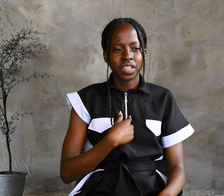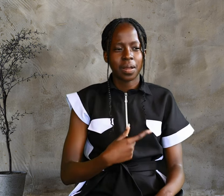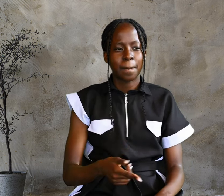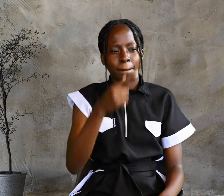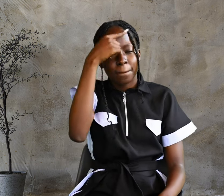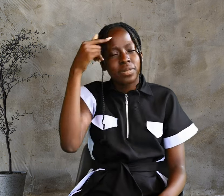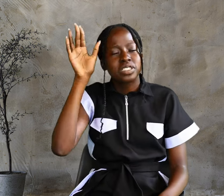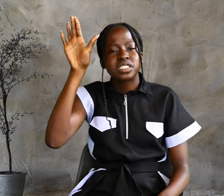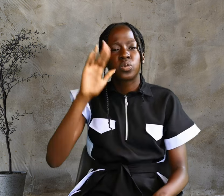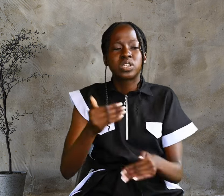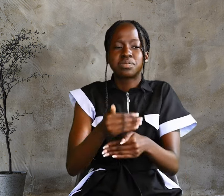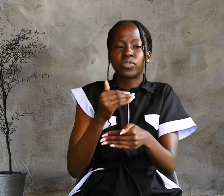He was before me.